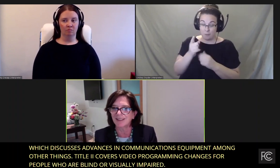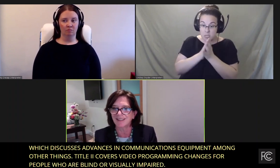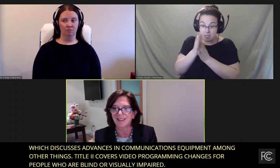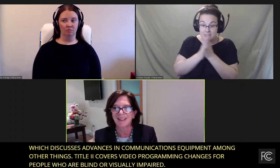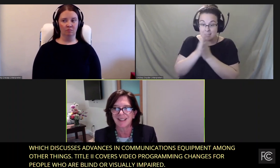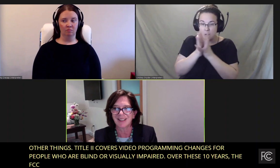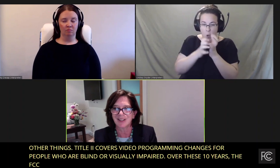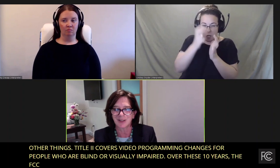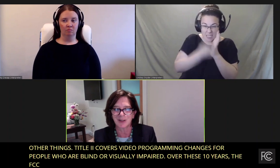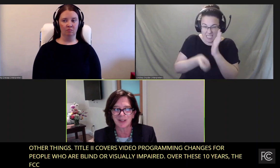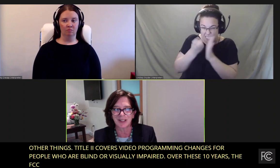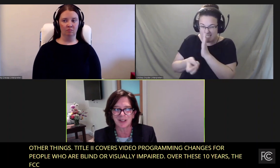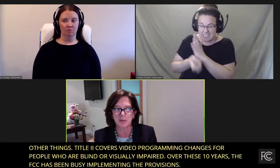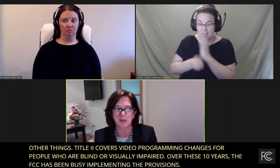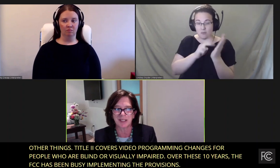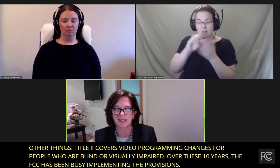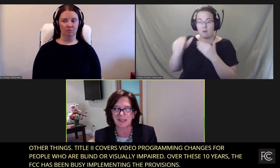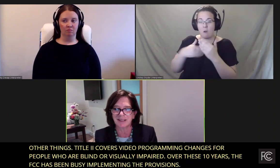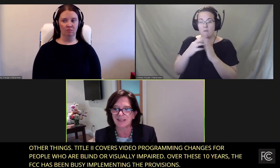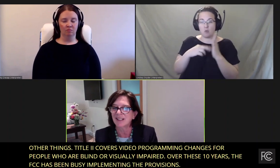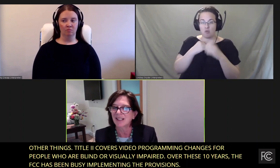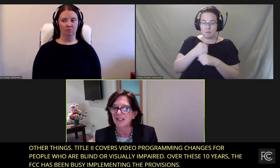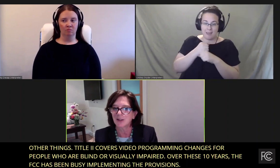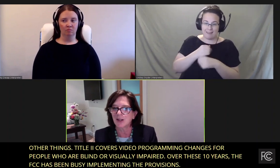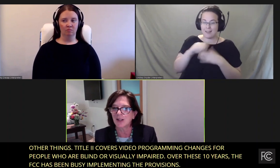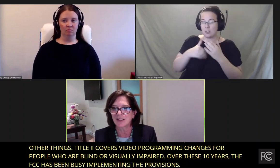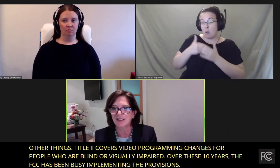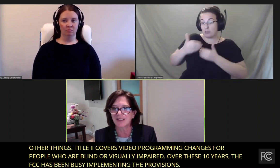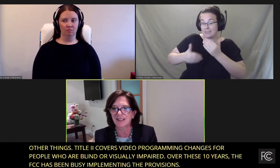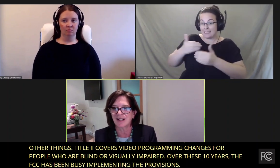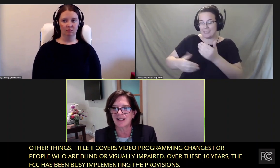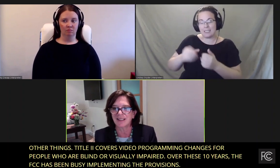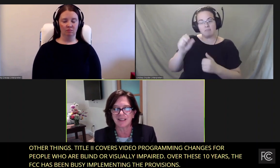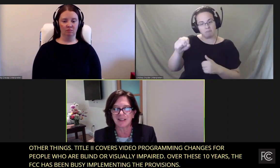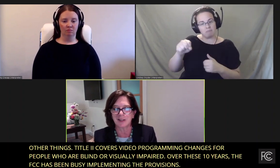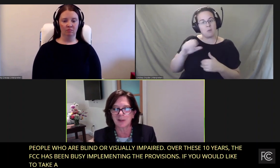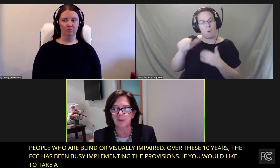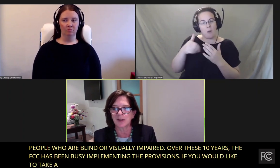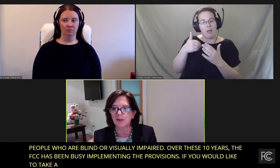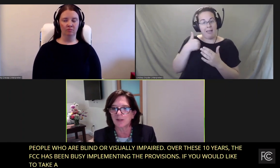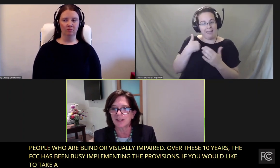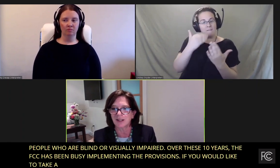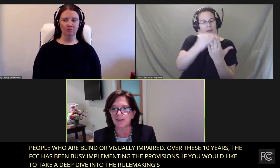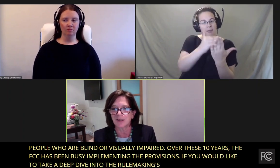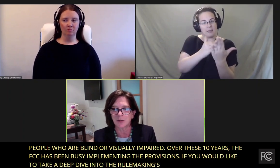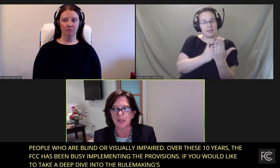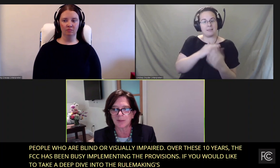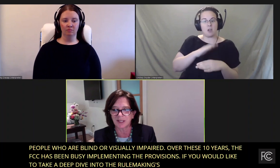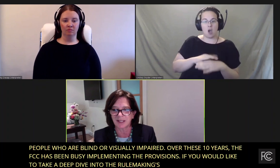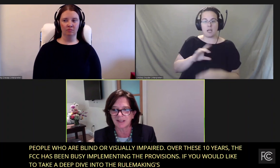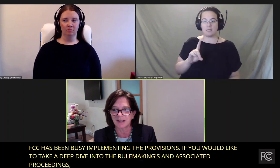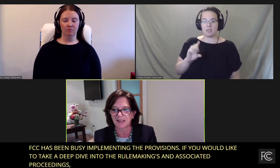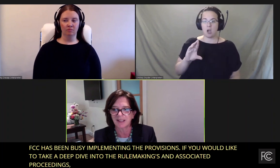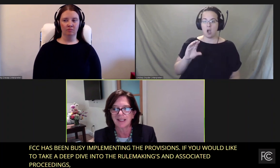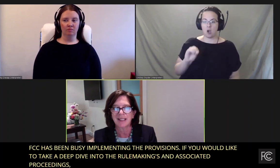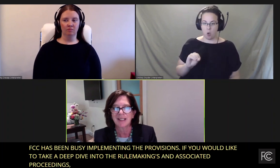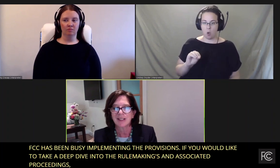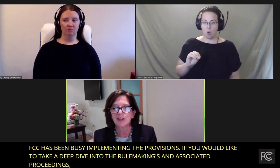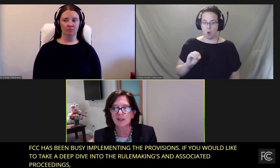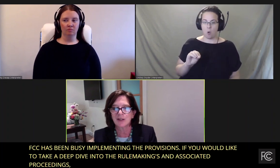rulemakings and associated proceedings, they're all listed on the Disability Rights Office website.